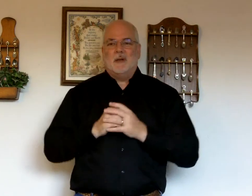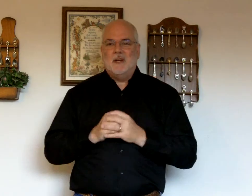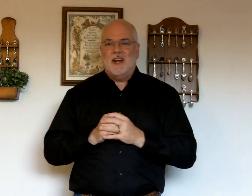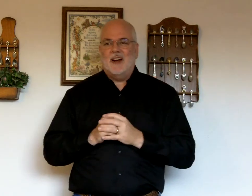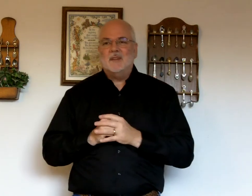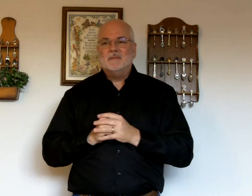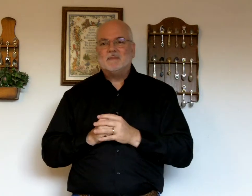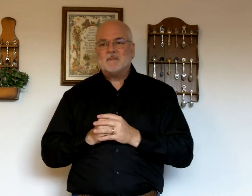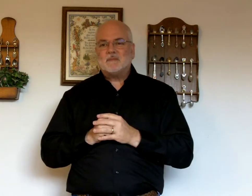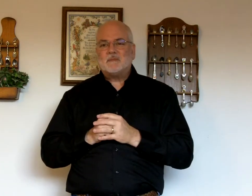little bit higher.